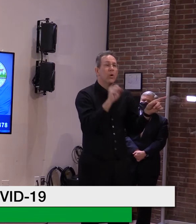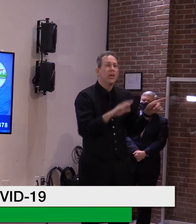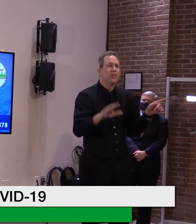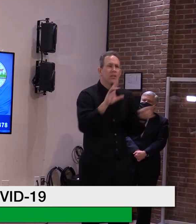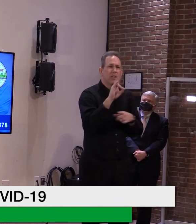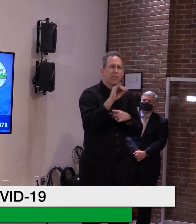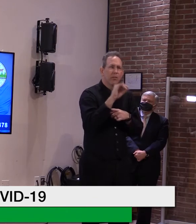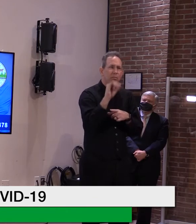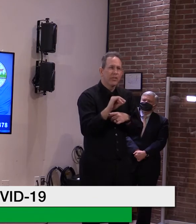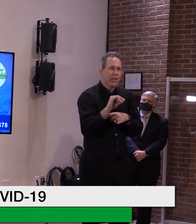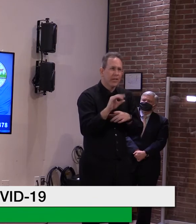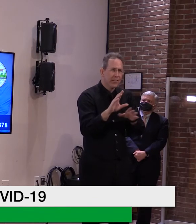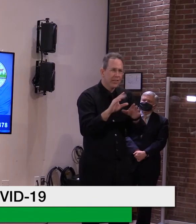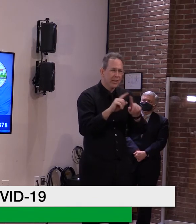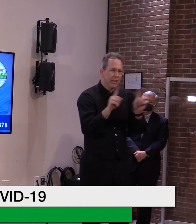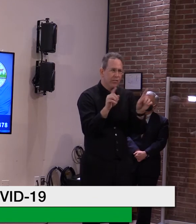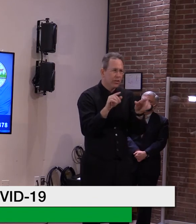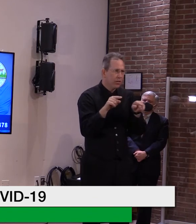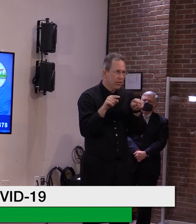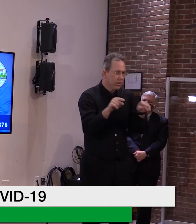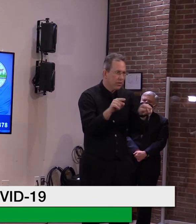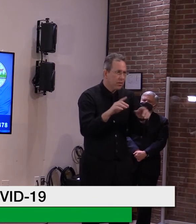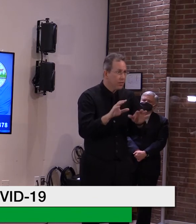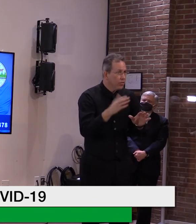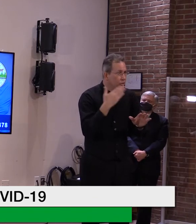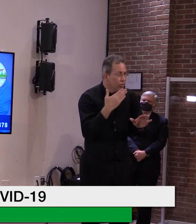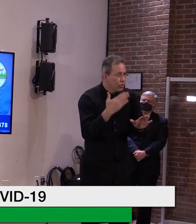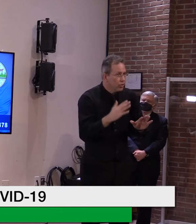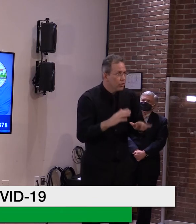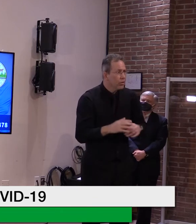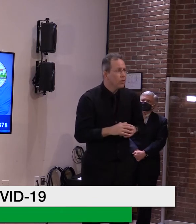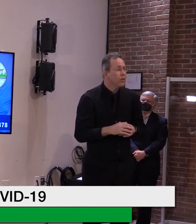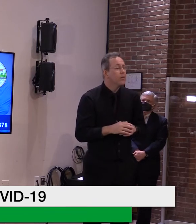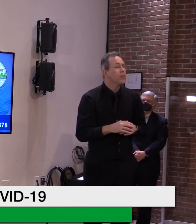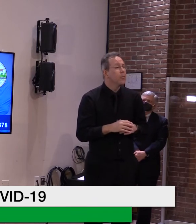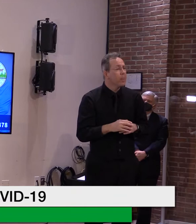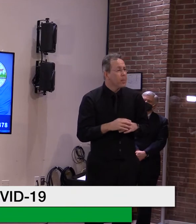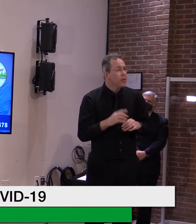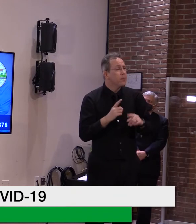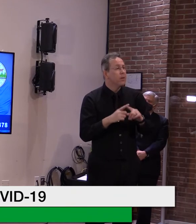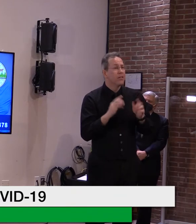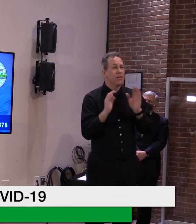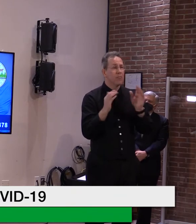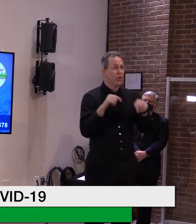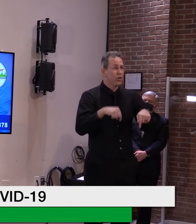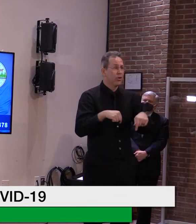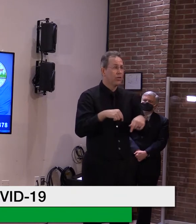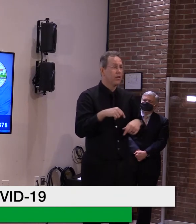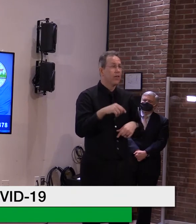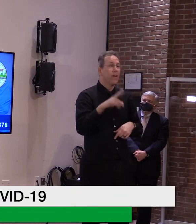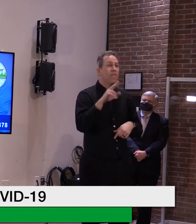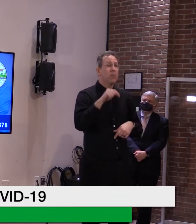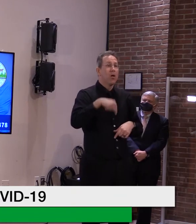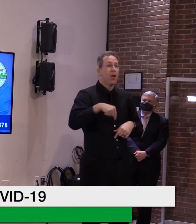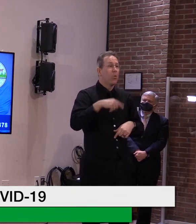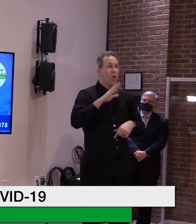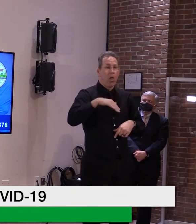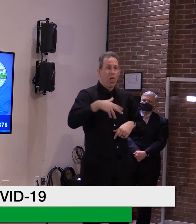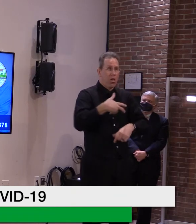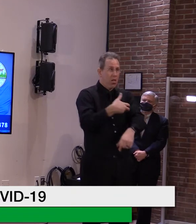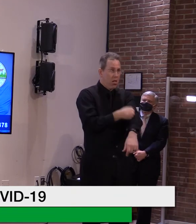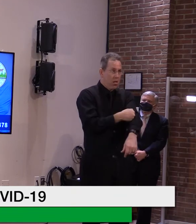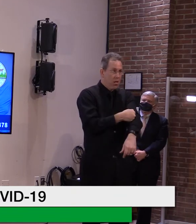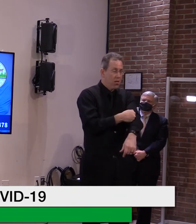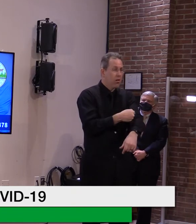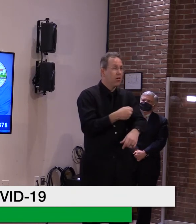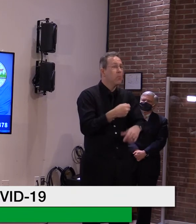also, you know, you look at the percent of the uptake of those that are unvaccinated that are willing to get it. And again, we're really high on that metric too. So really, I think